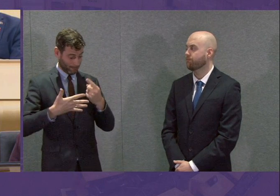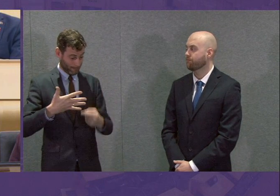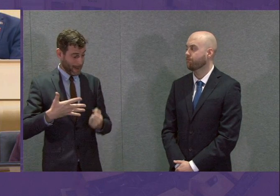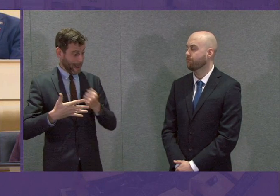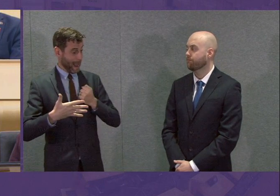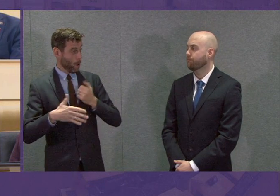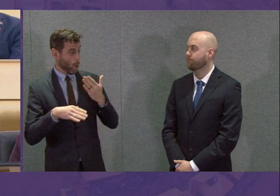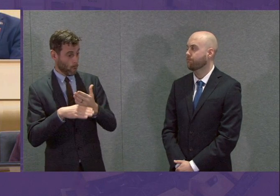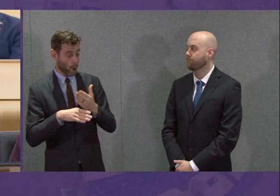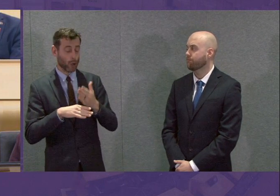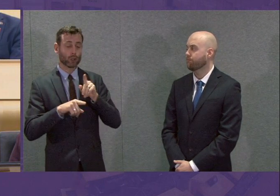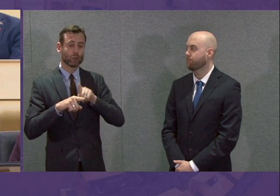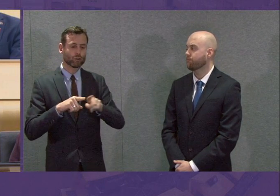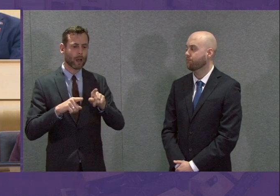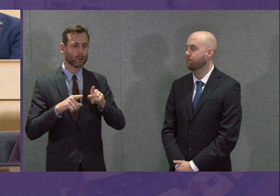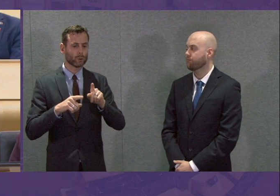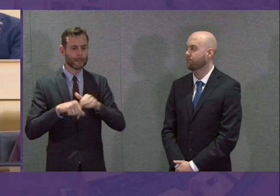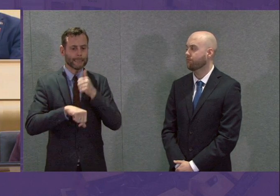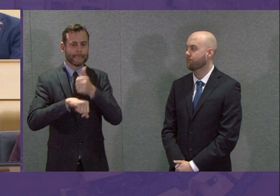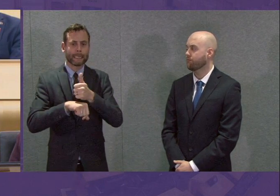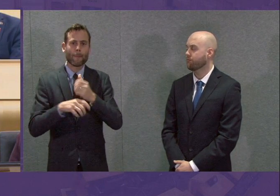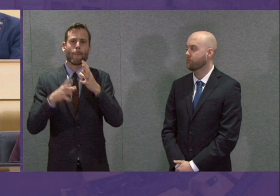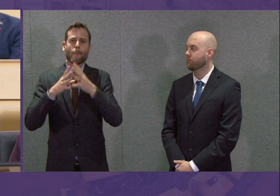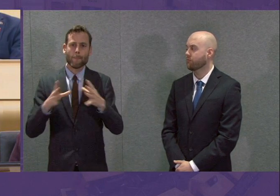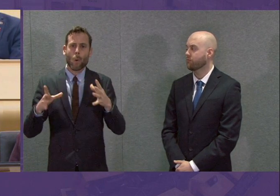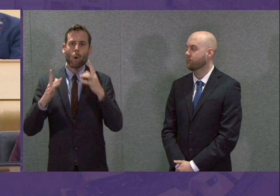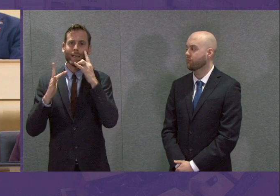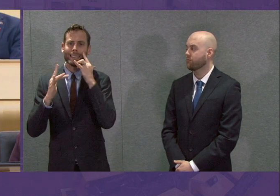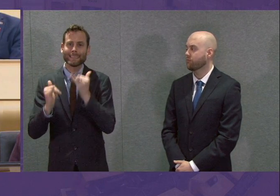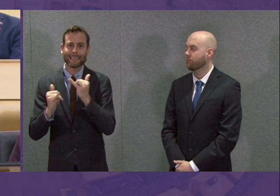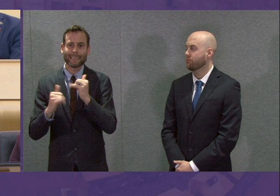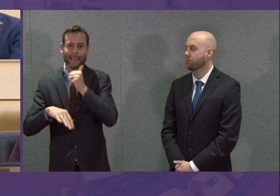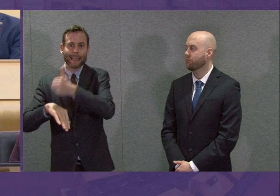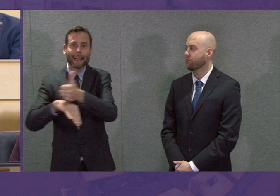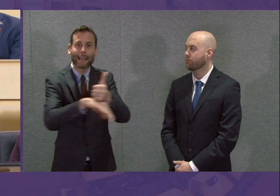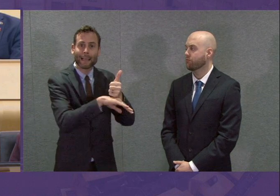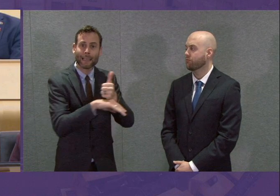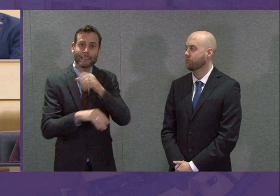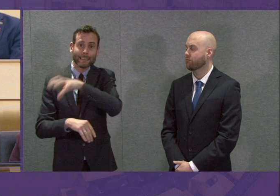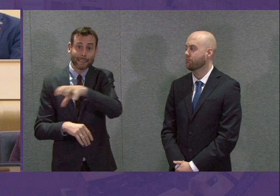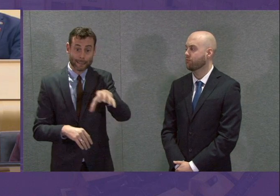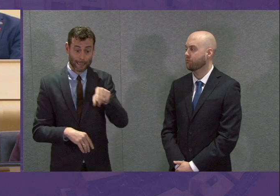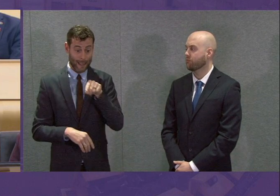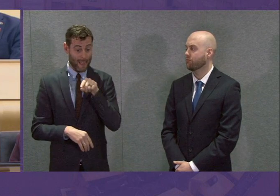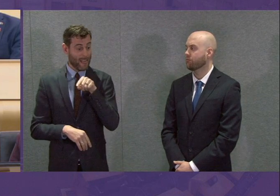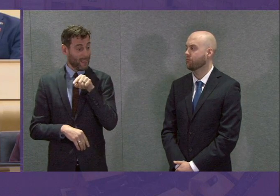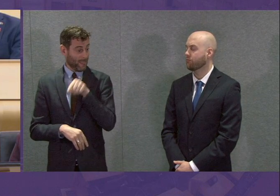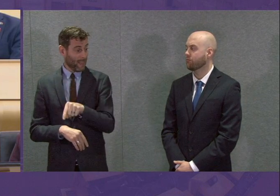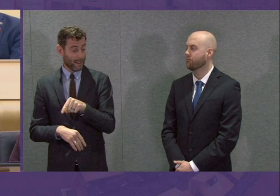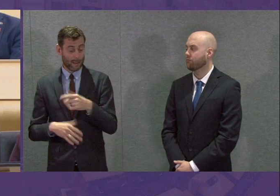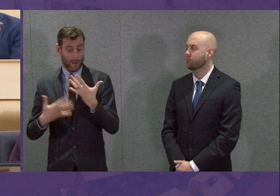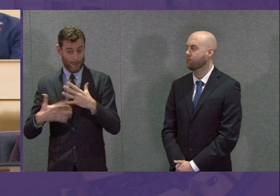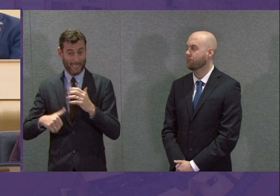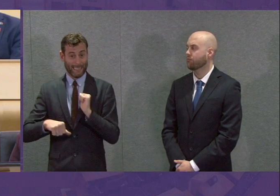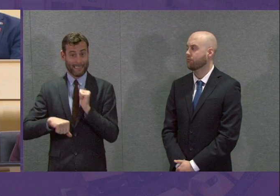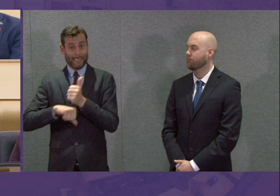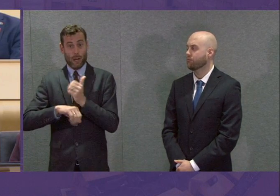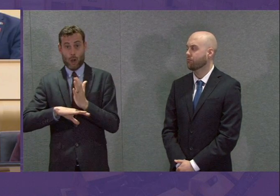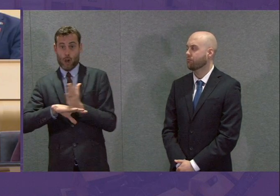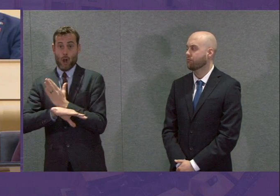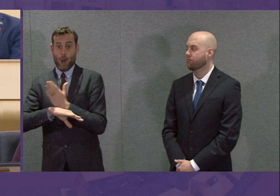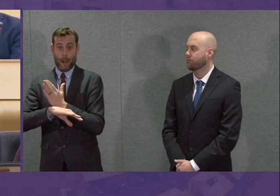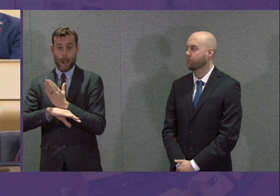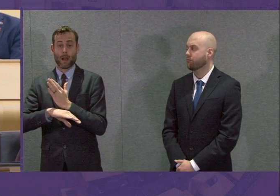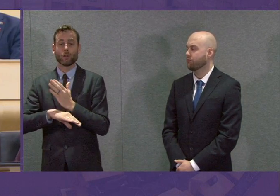of expanding our testing capacity, that has already been expanded at an earlier stage of this outbreak, when we brought the